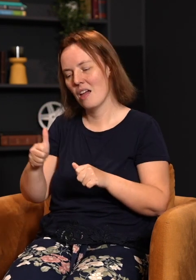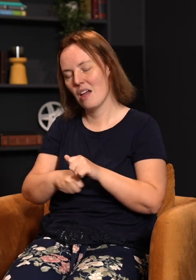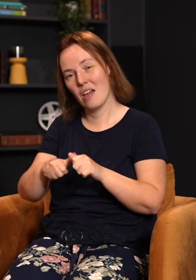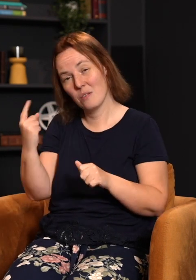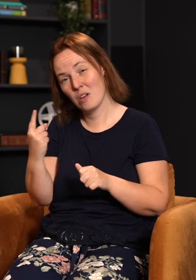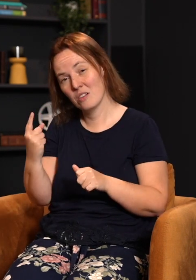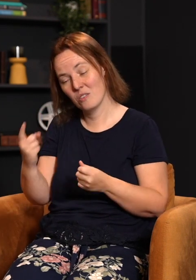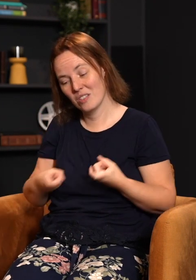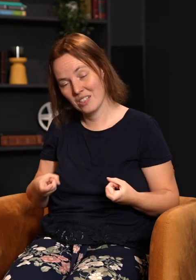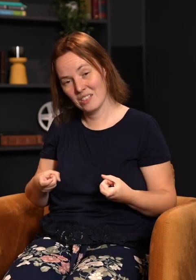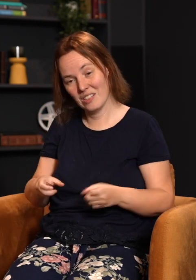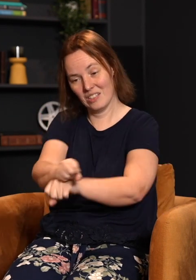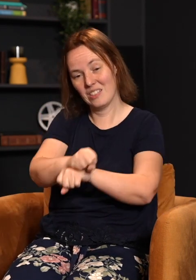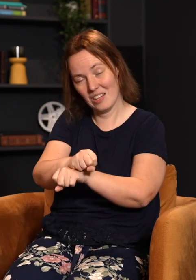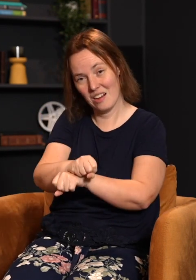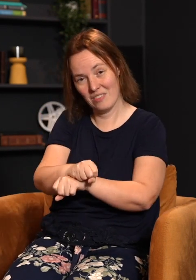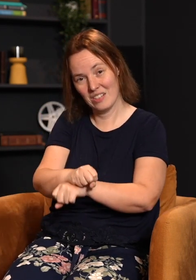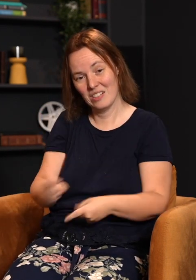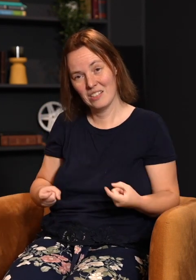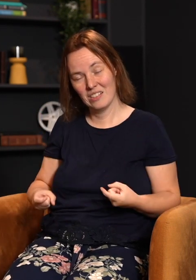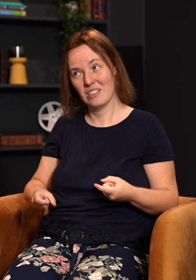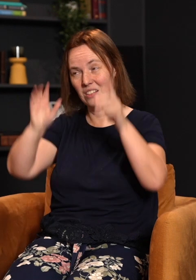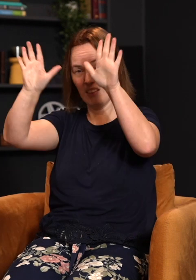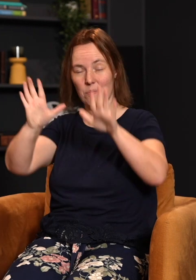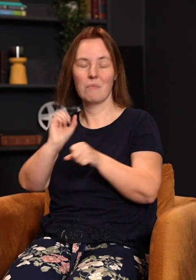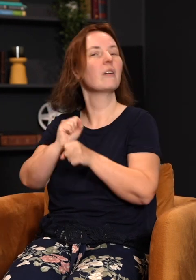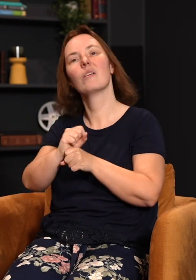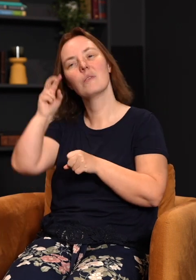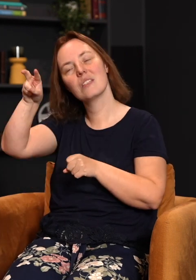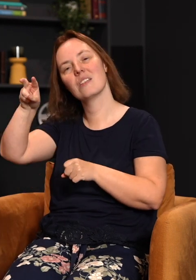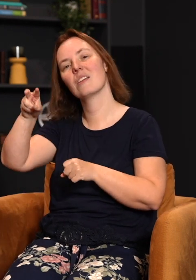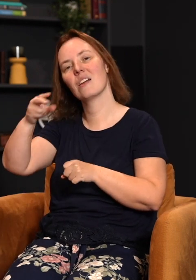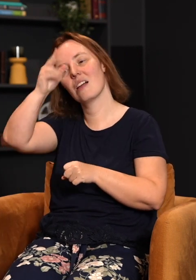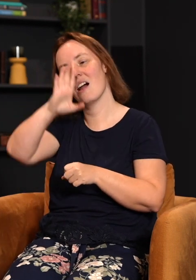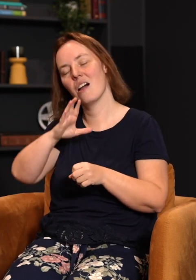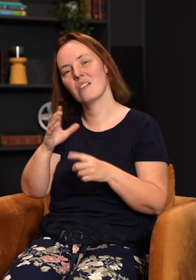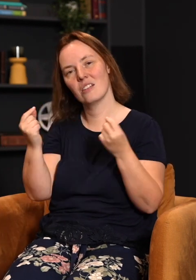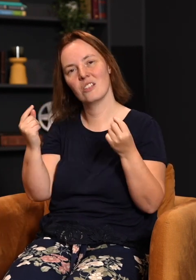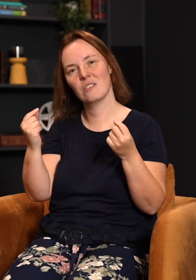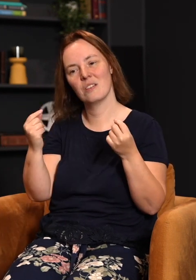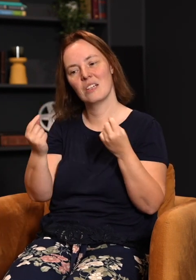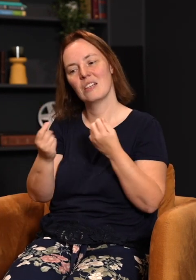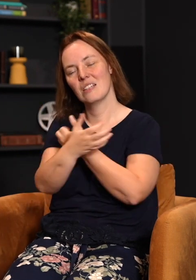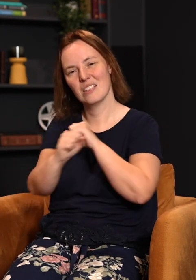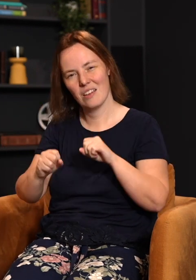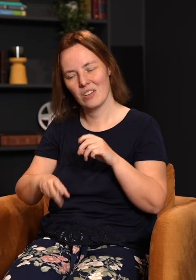is a slave to sin. And friends, the miracle that we see God perform in delivering his people from Egypt, it